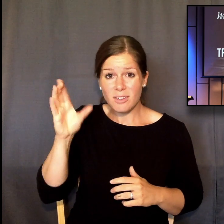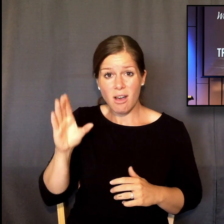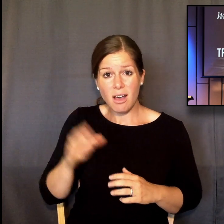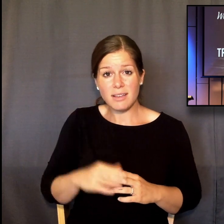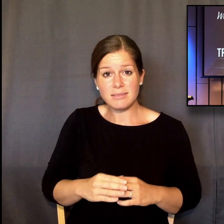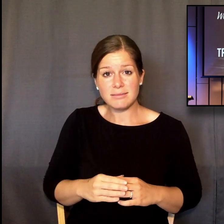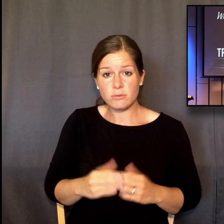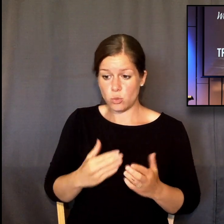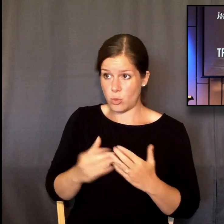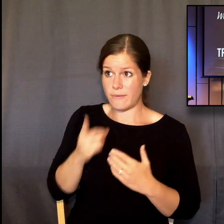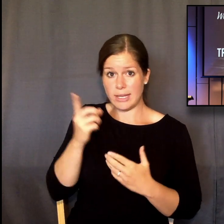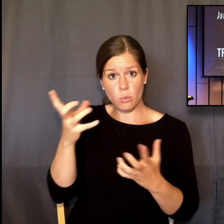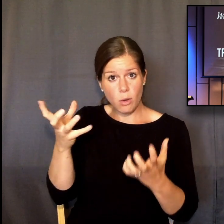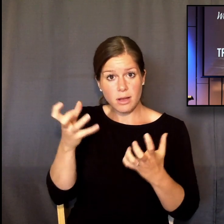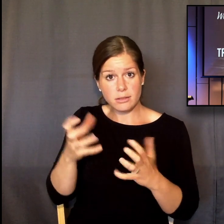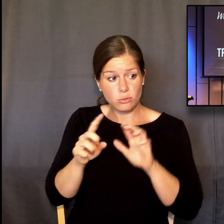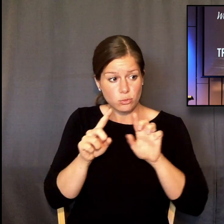God who has mercy.